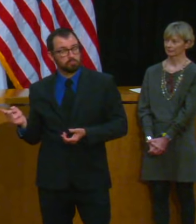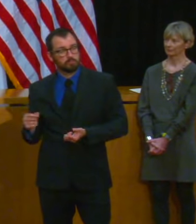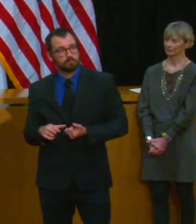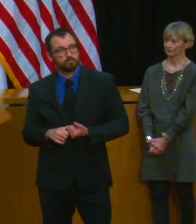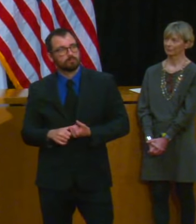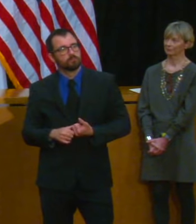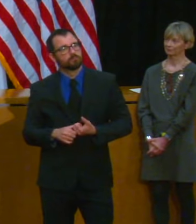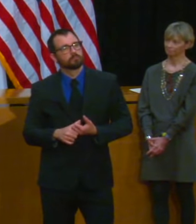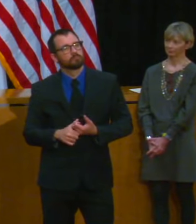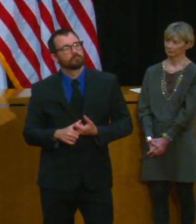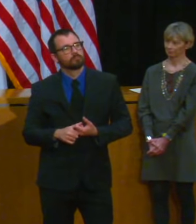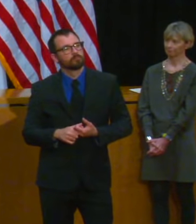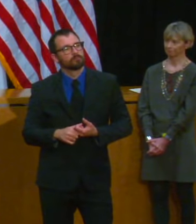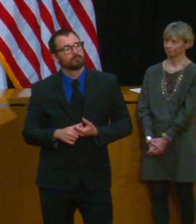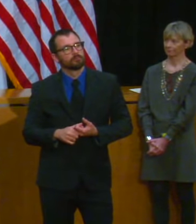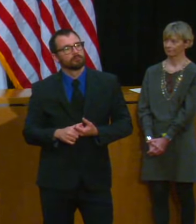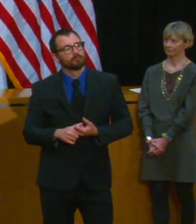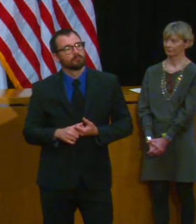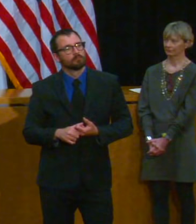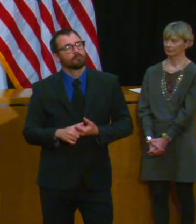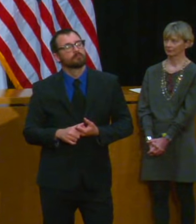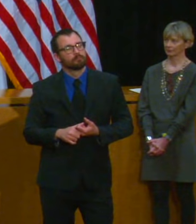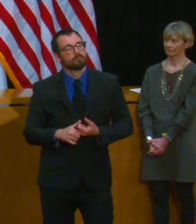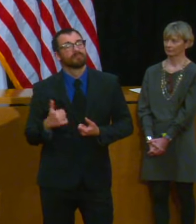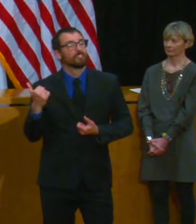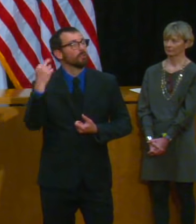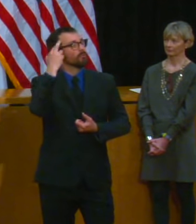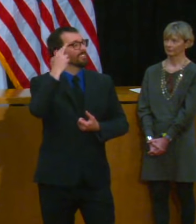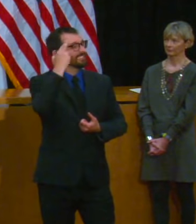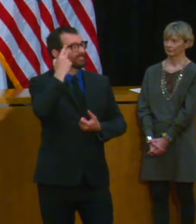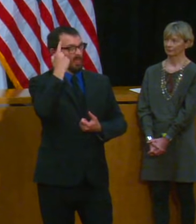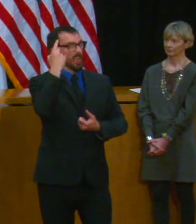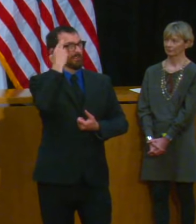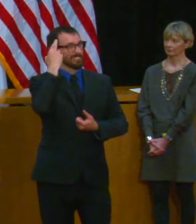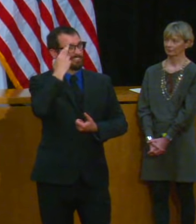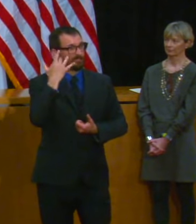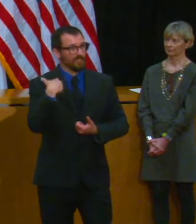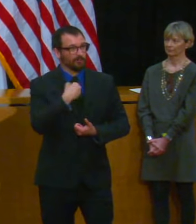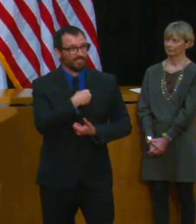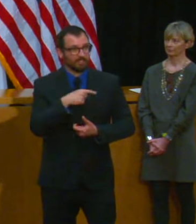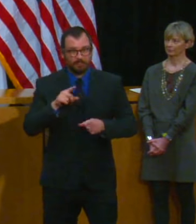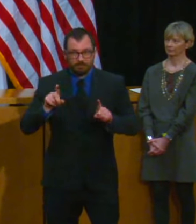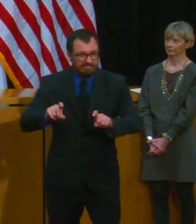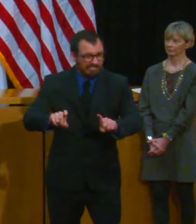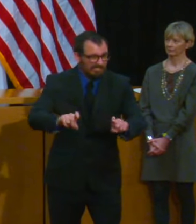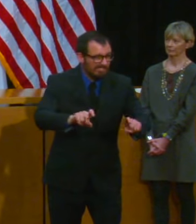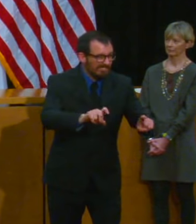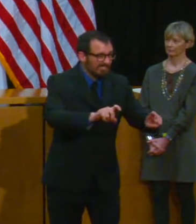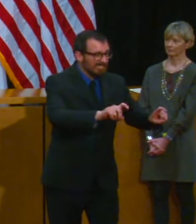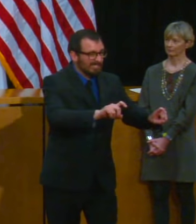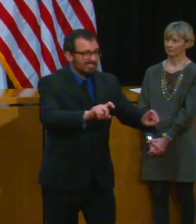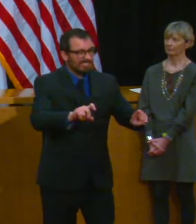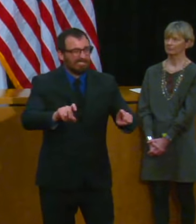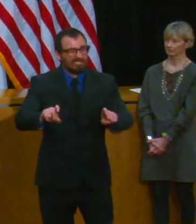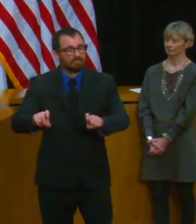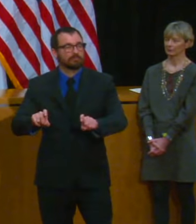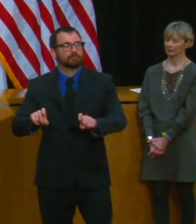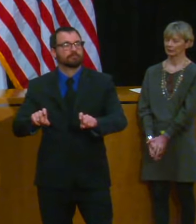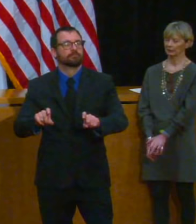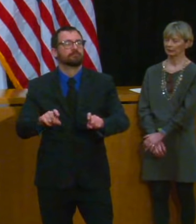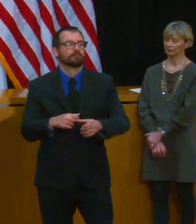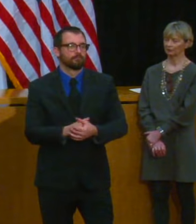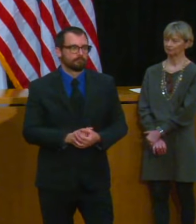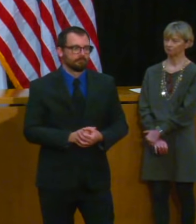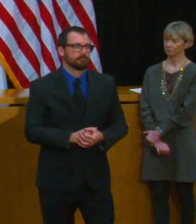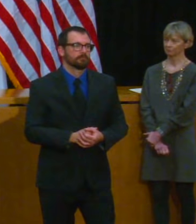tested all of it yeah and part of the reason we tested all of it was to figure out where it all landed and anything that we bring in from this point forward obviously